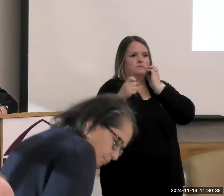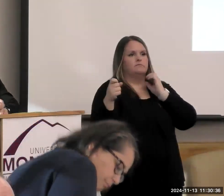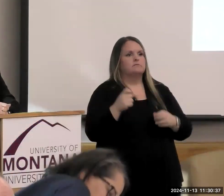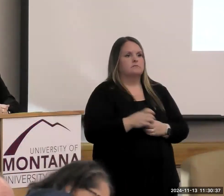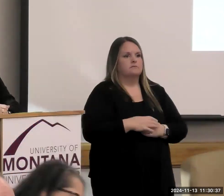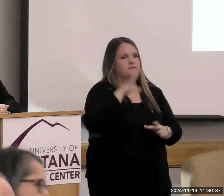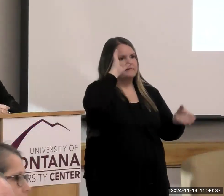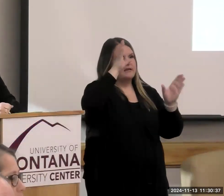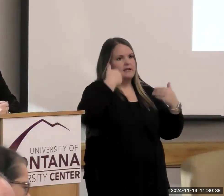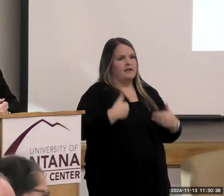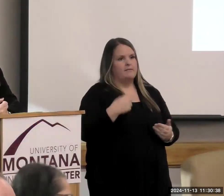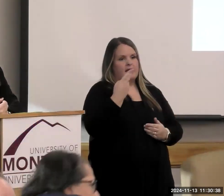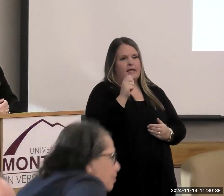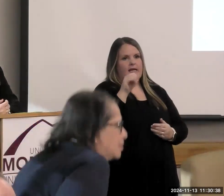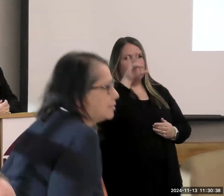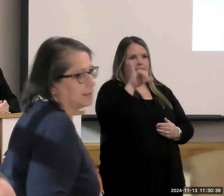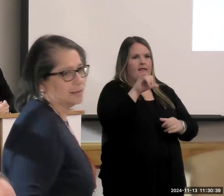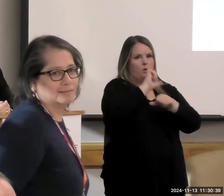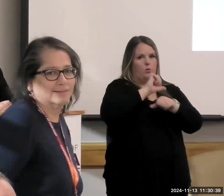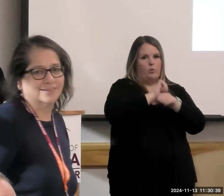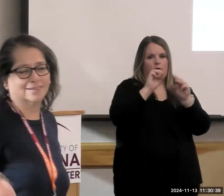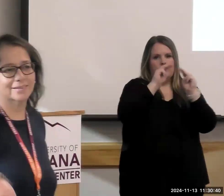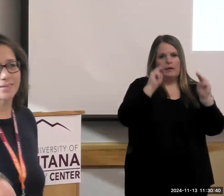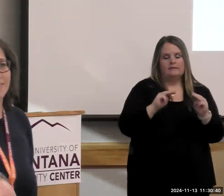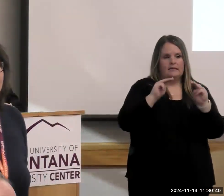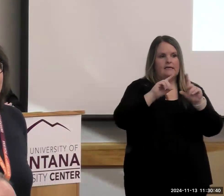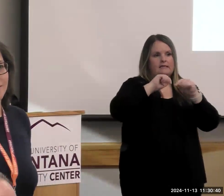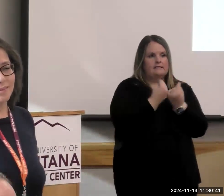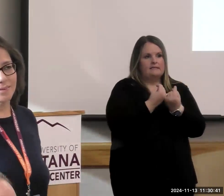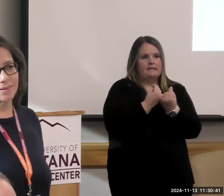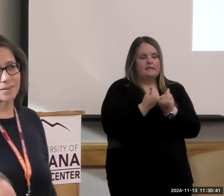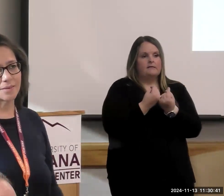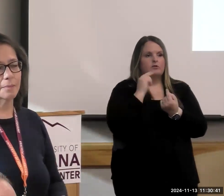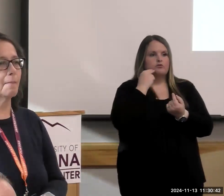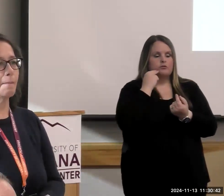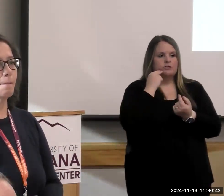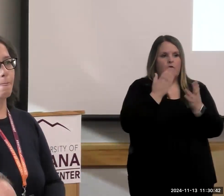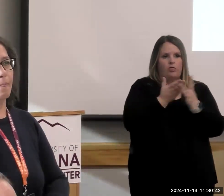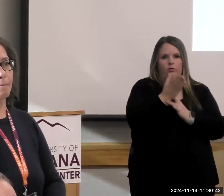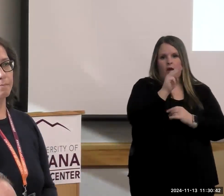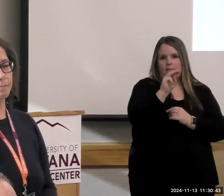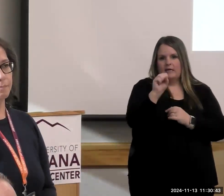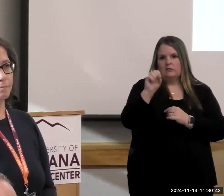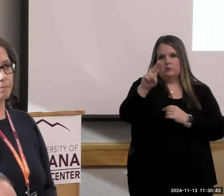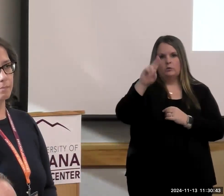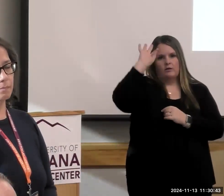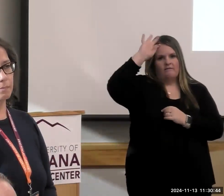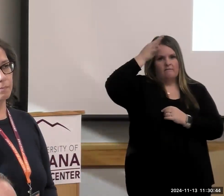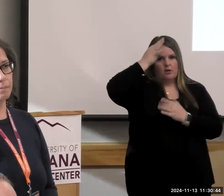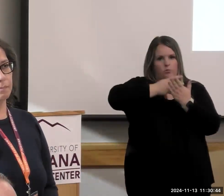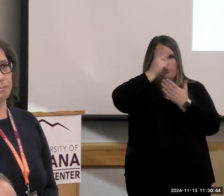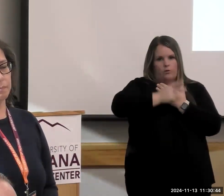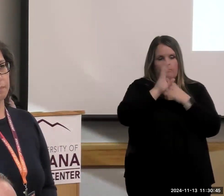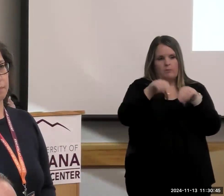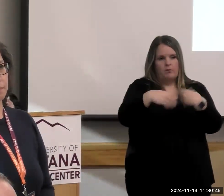Hi, everyone. I'm Haley. I work at Montana Team Nutrition through Montana State University, which is a federal program, and then we carry out the